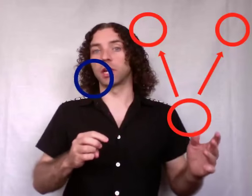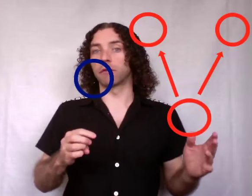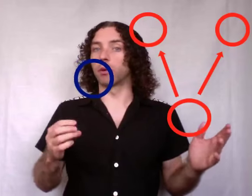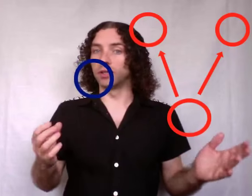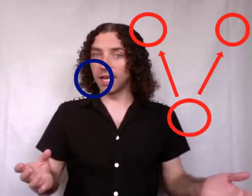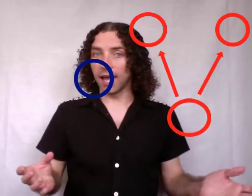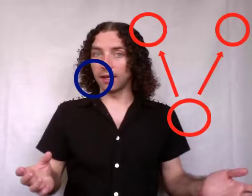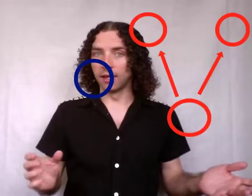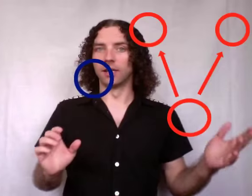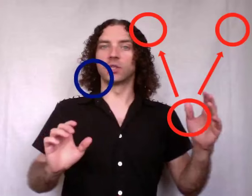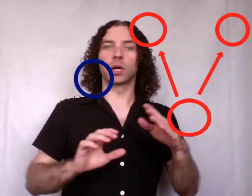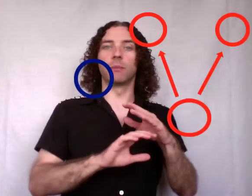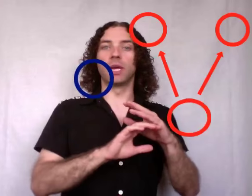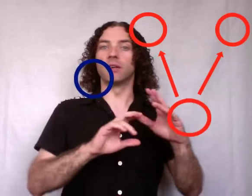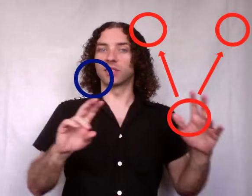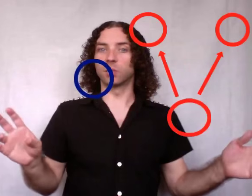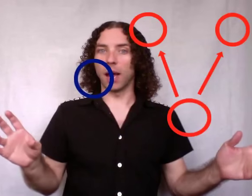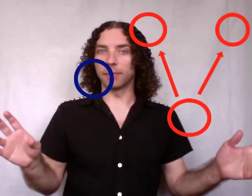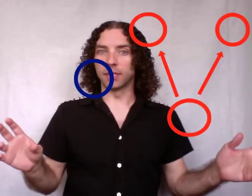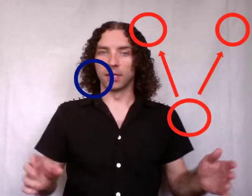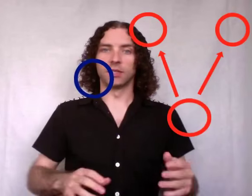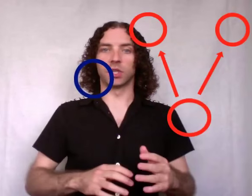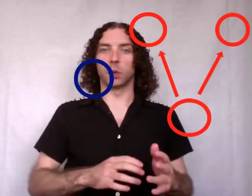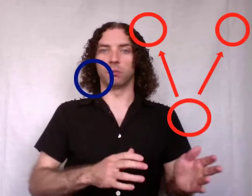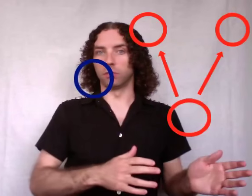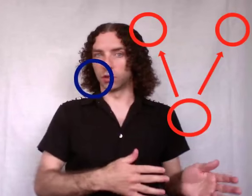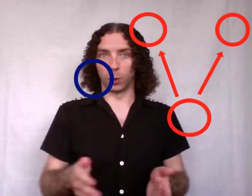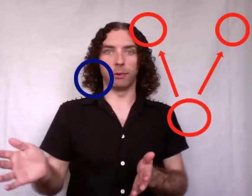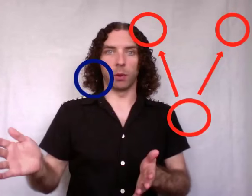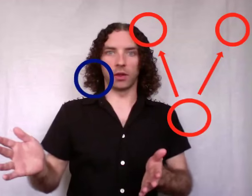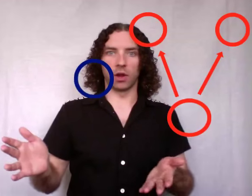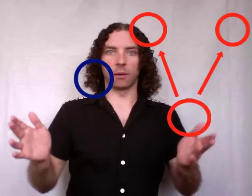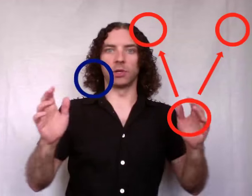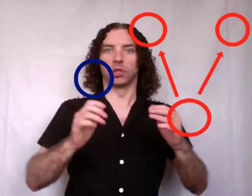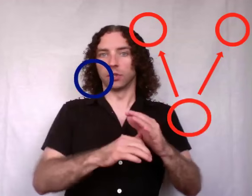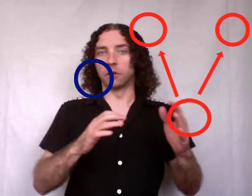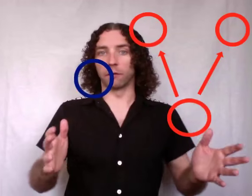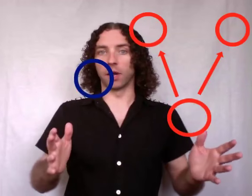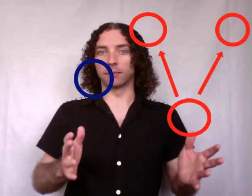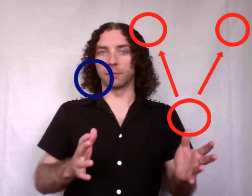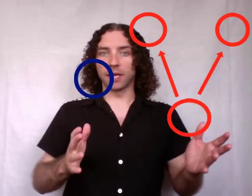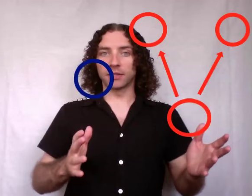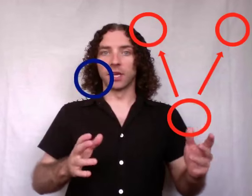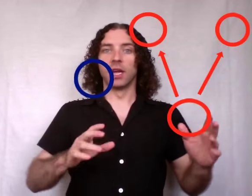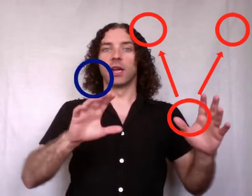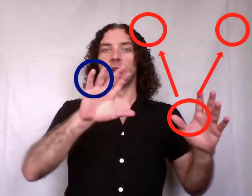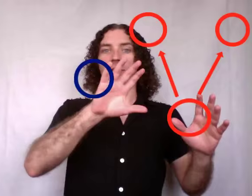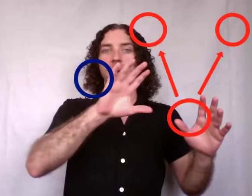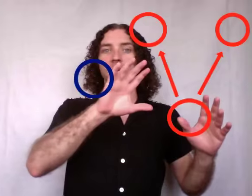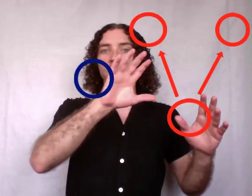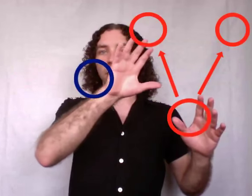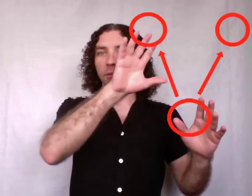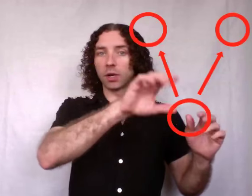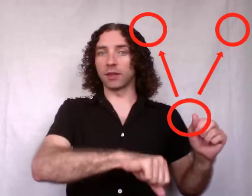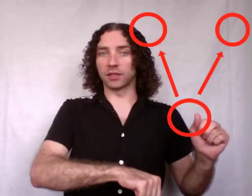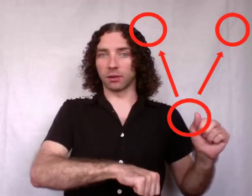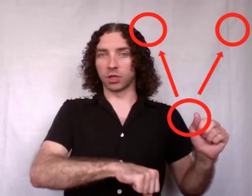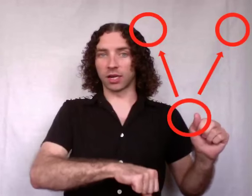therefore dead. So it can be swept. So sweep away the garbage to free up space. Now that means you get rid of this object.